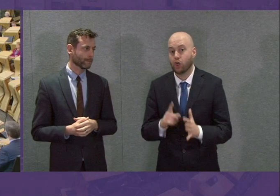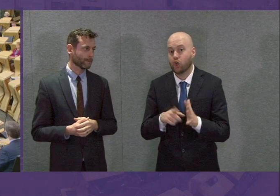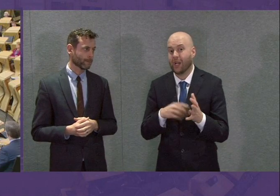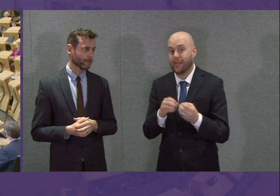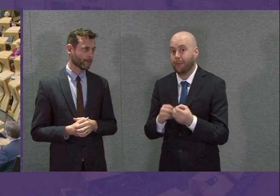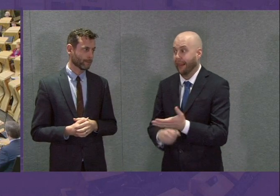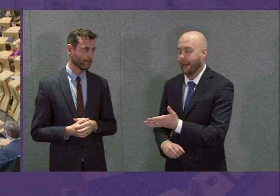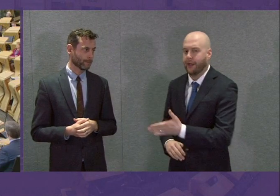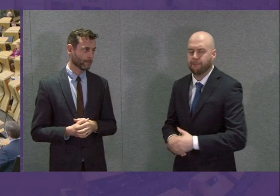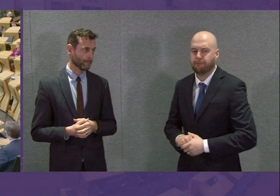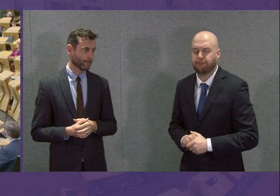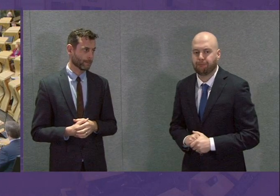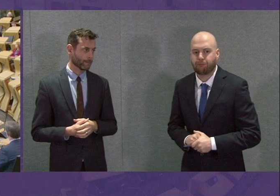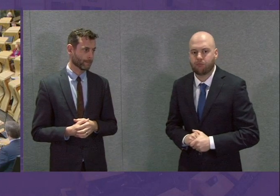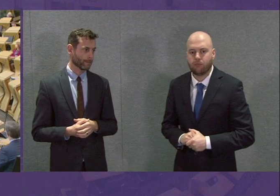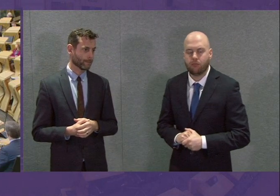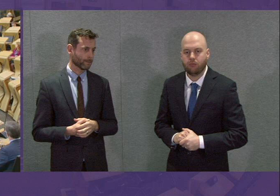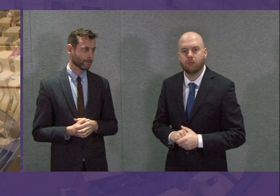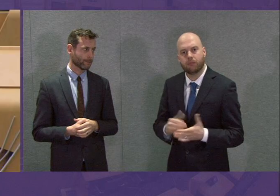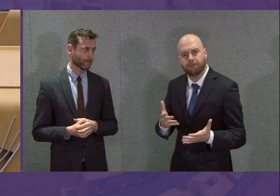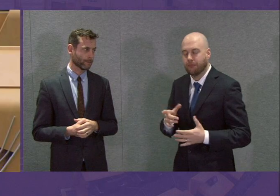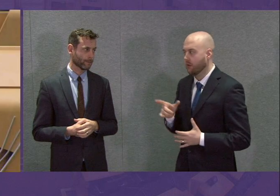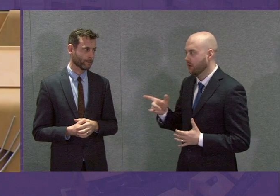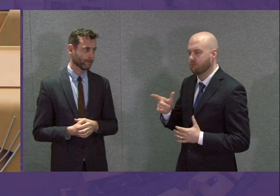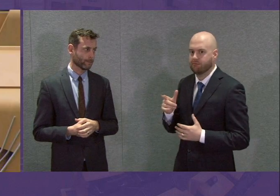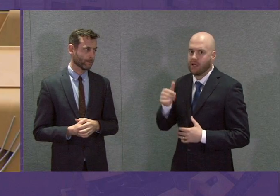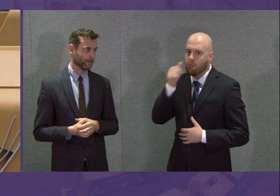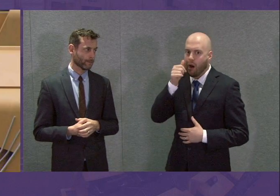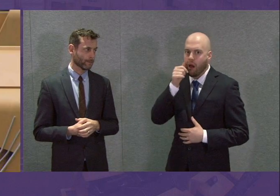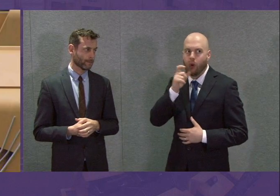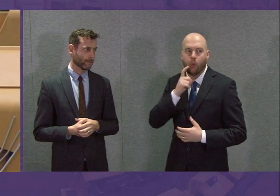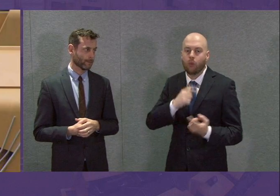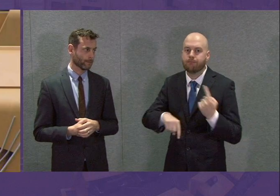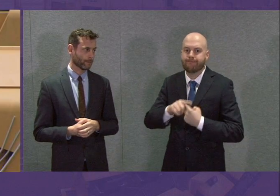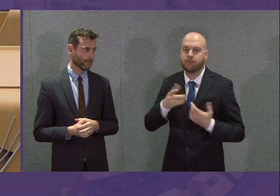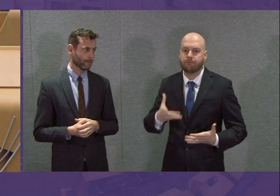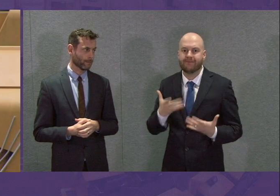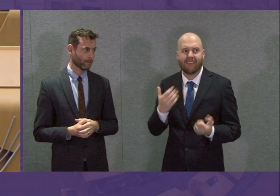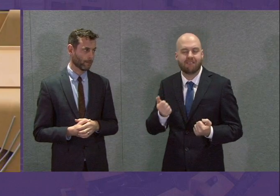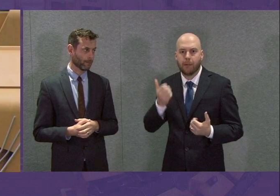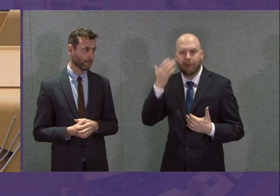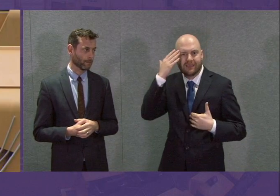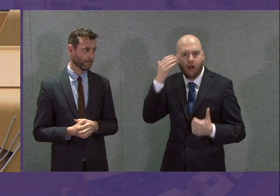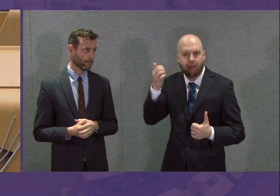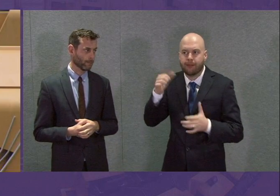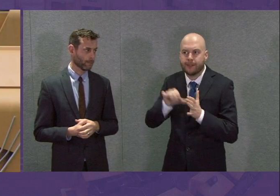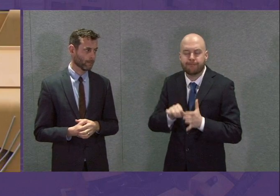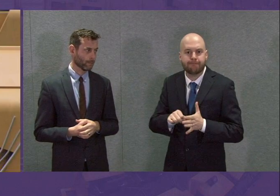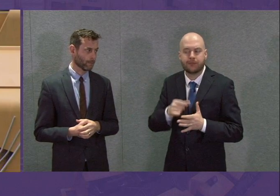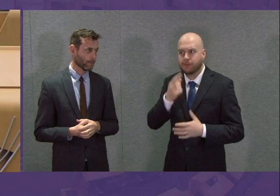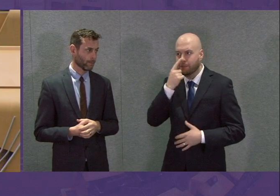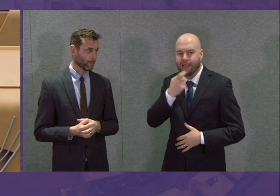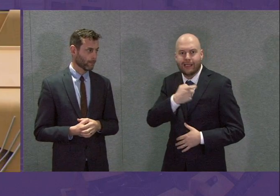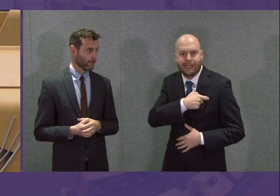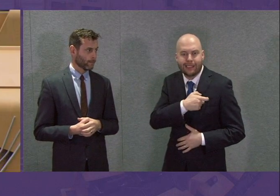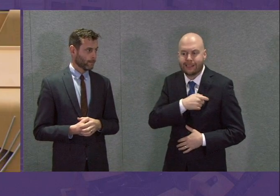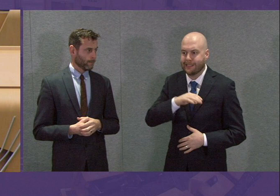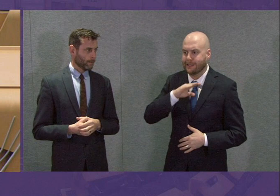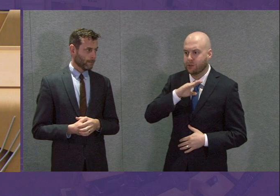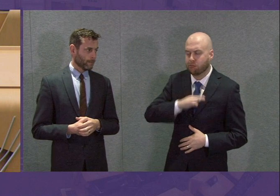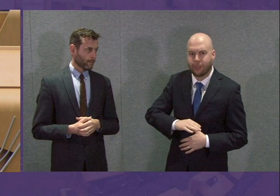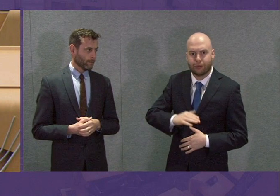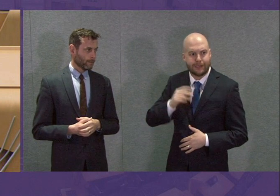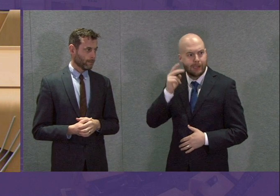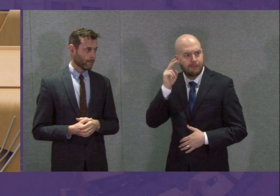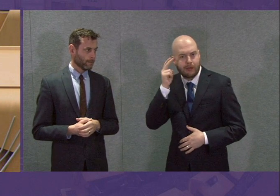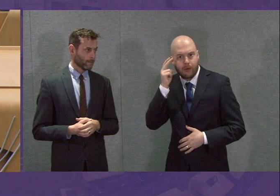The First Minister will be aware that those with existing mental health conditions, whether it's anxiety, depression, psychosis or paranoia, will